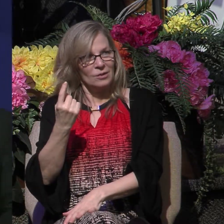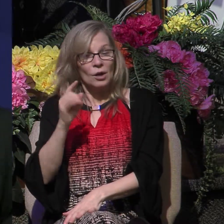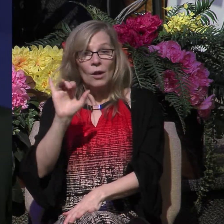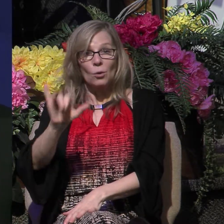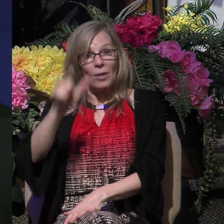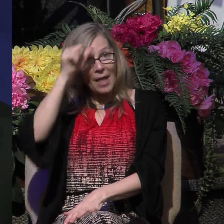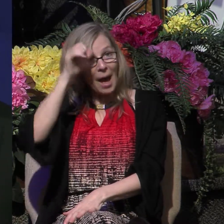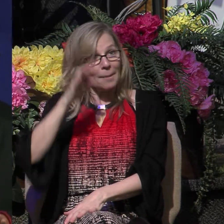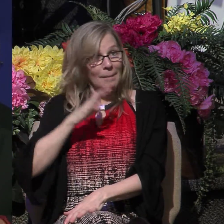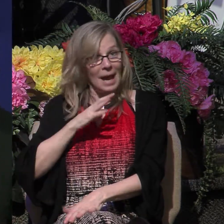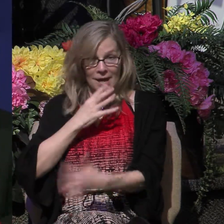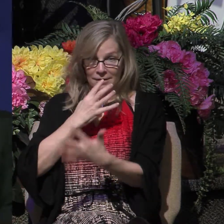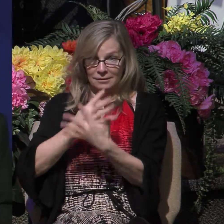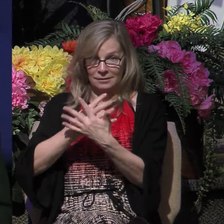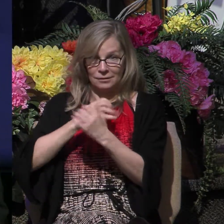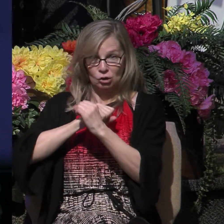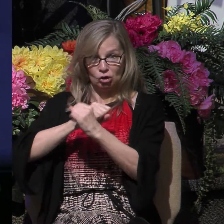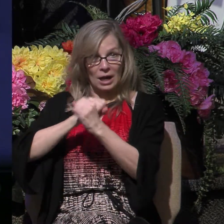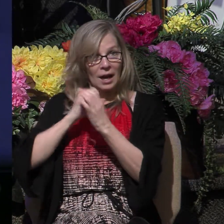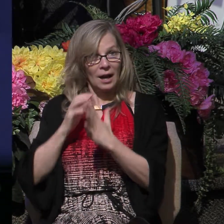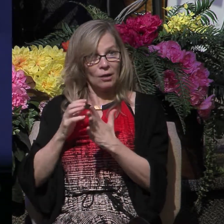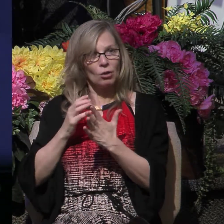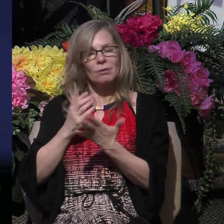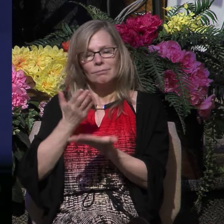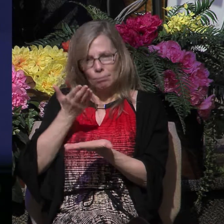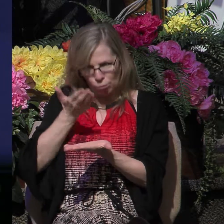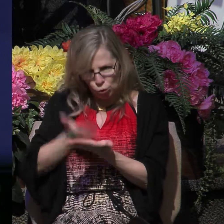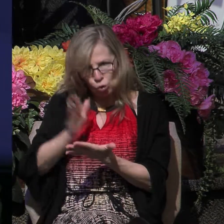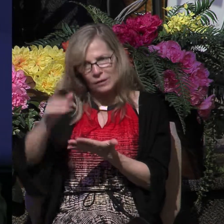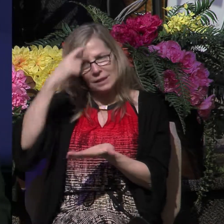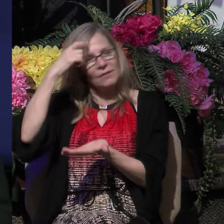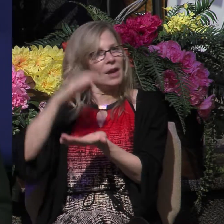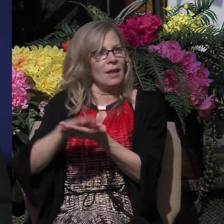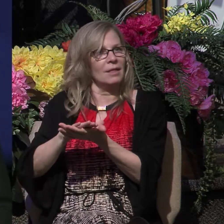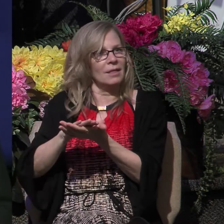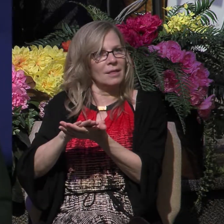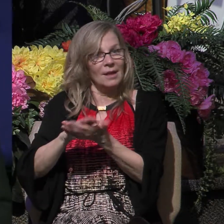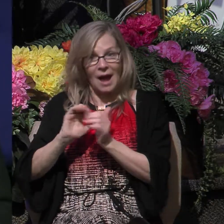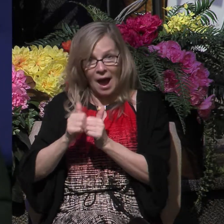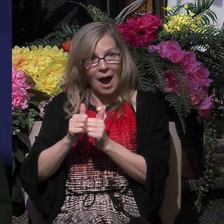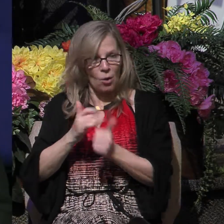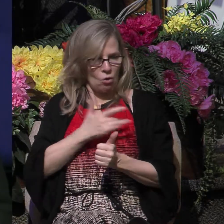did is he demonstrated his faith by his work of hospitality.